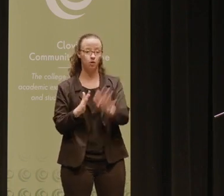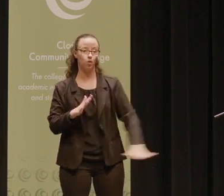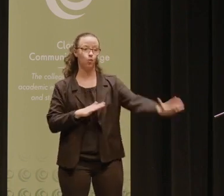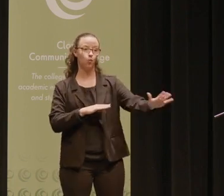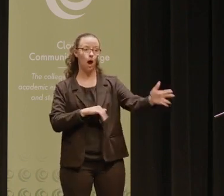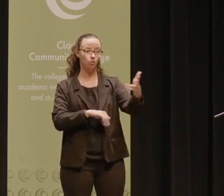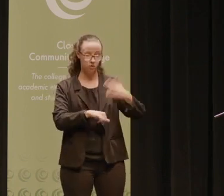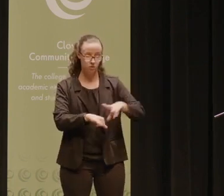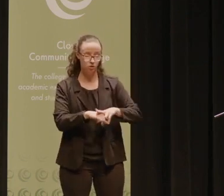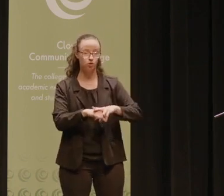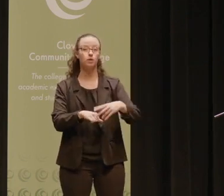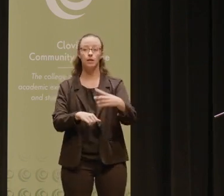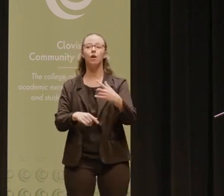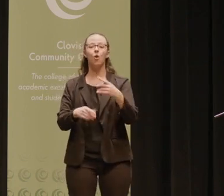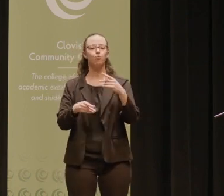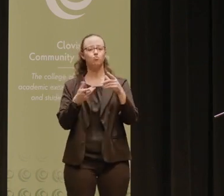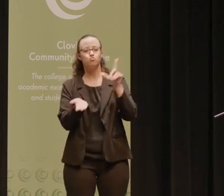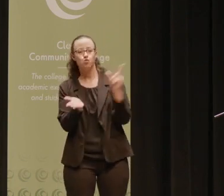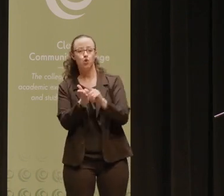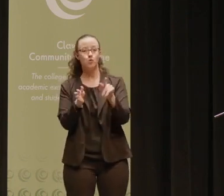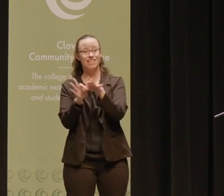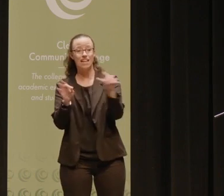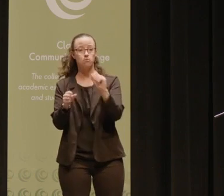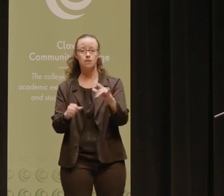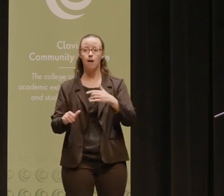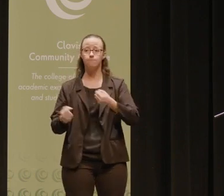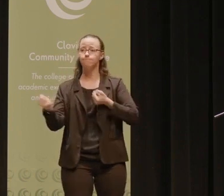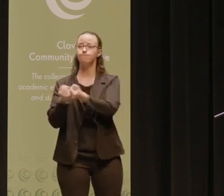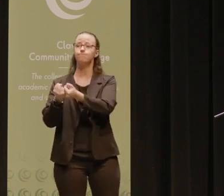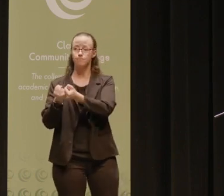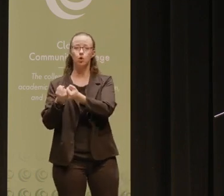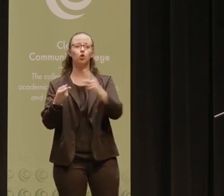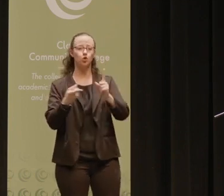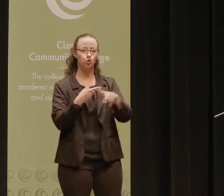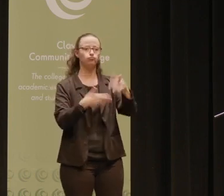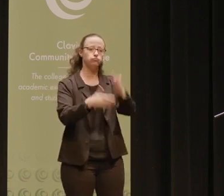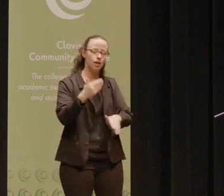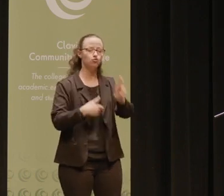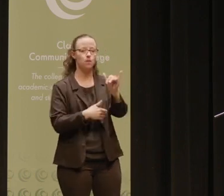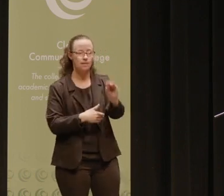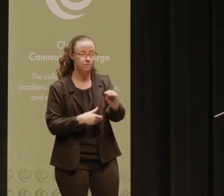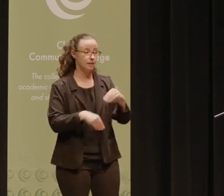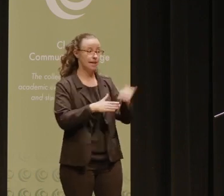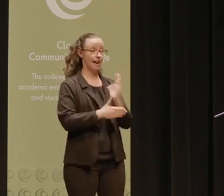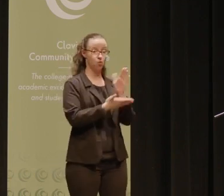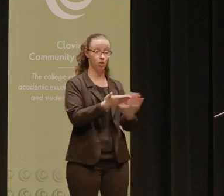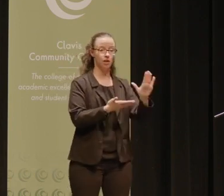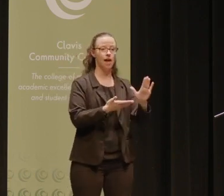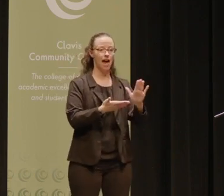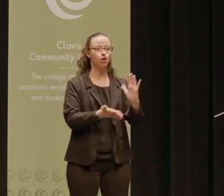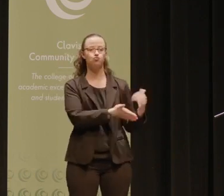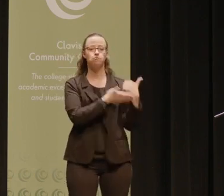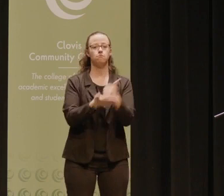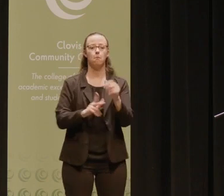the country release statements of solidarity and promise to do more to address systemic racism in their institutions and to do right by